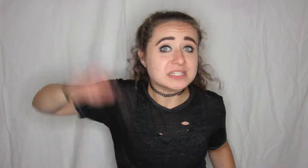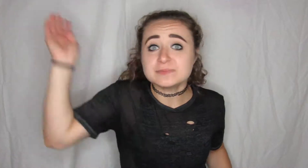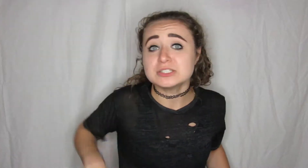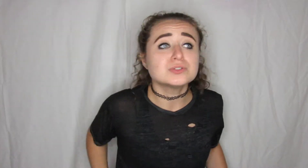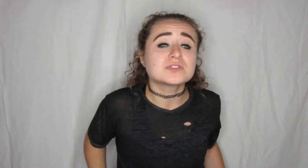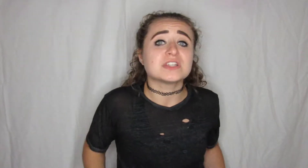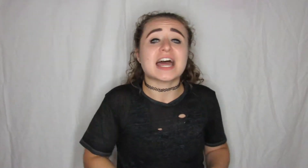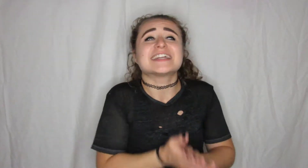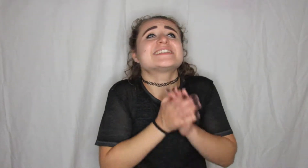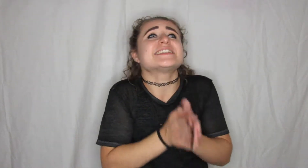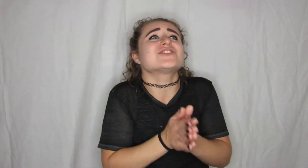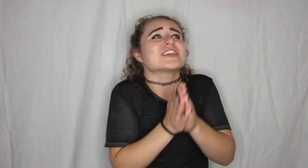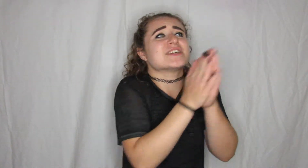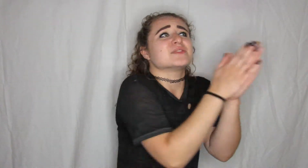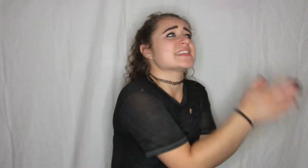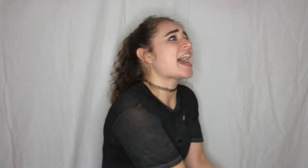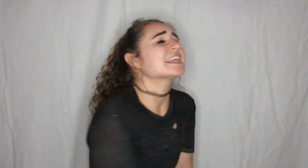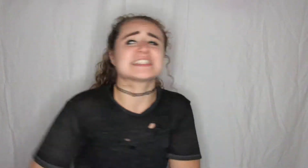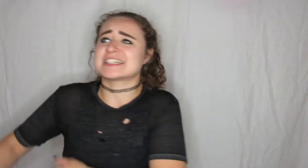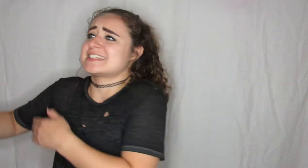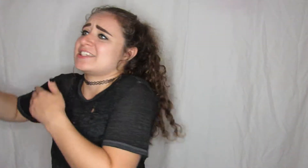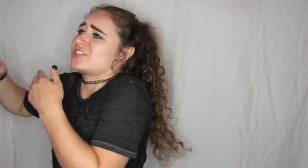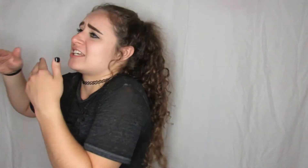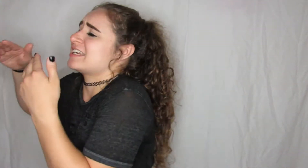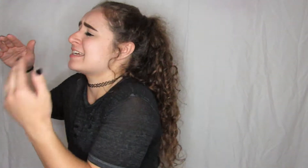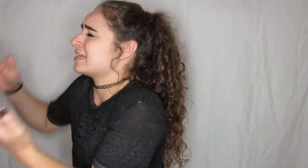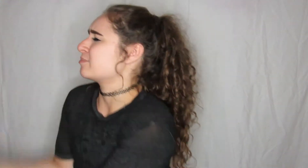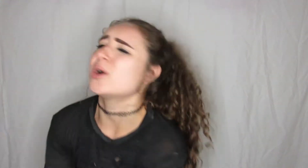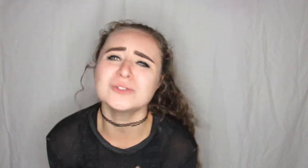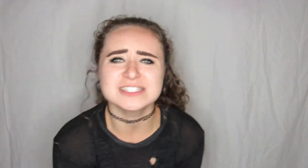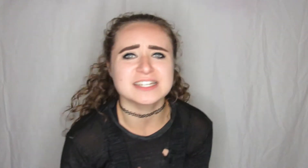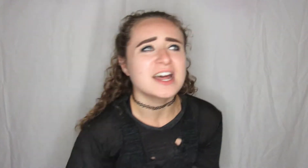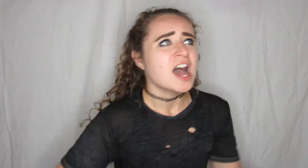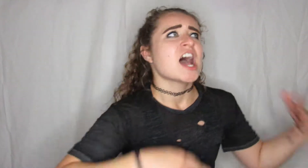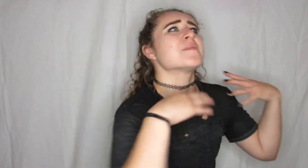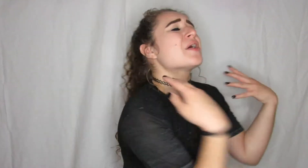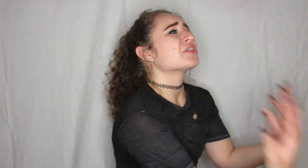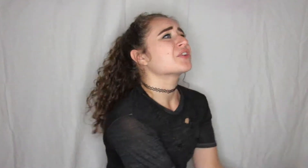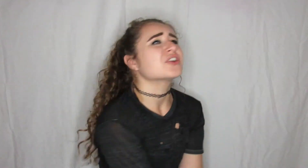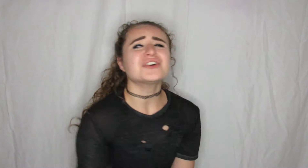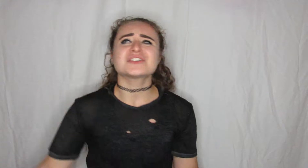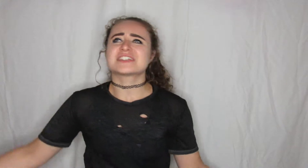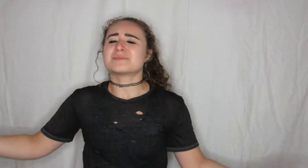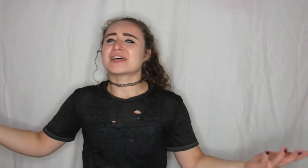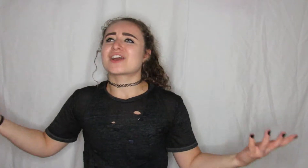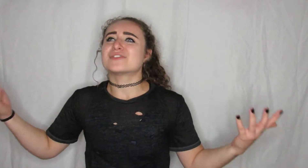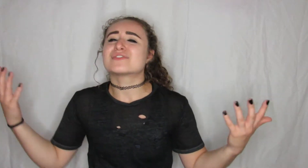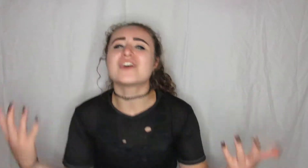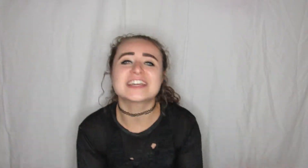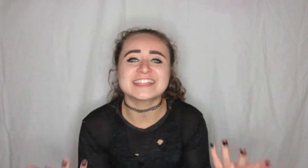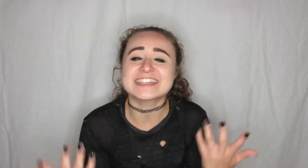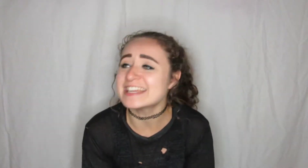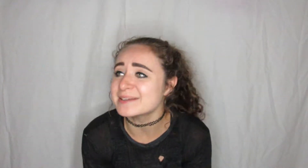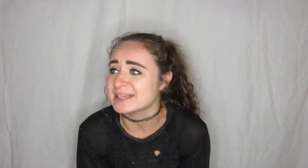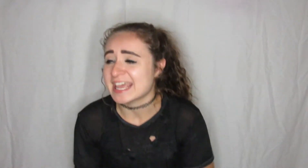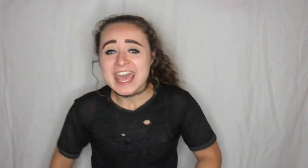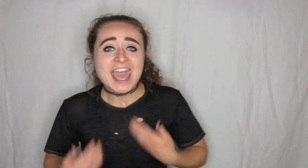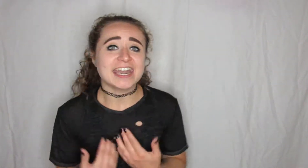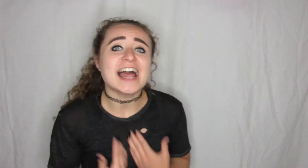up and down my newsfeed I'd see shit he was tagged in I'd see shit he posted about other girls and I'm like are you fucking kidding me and